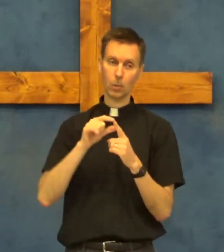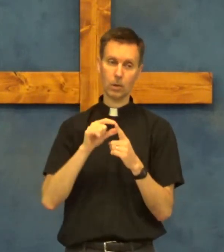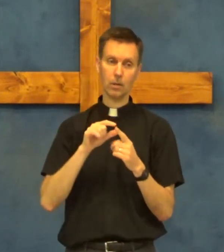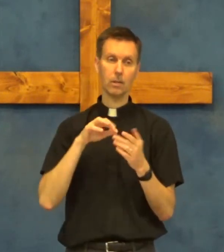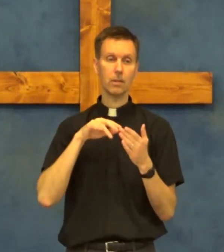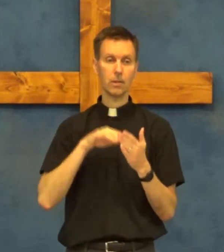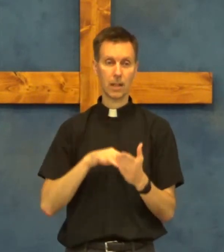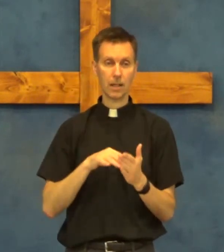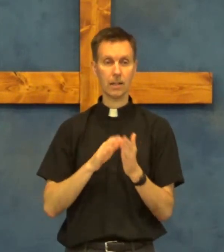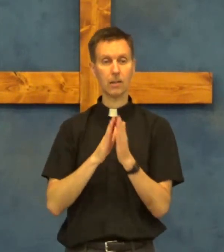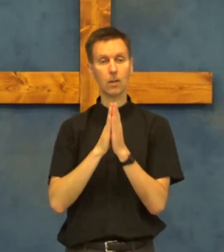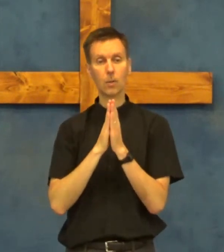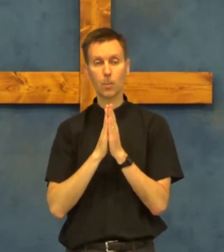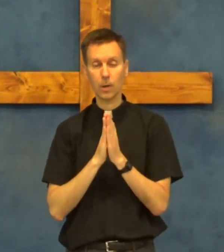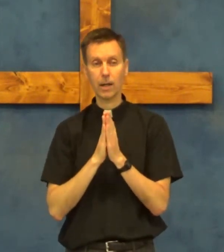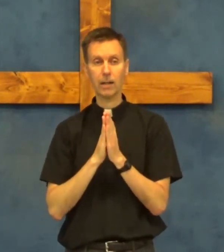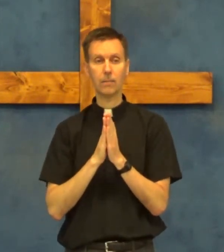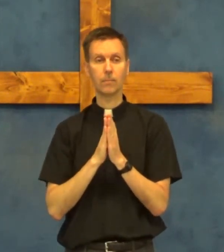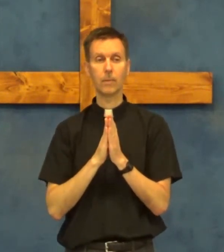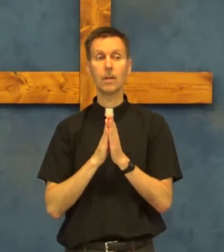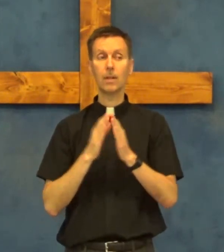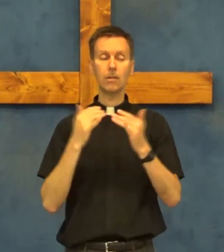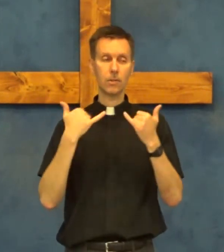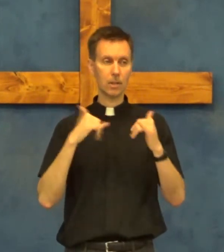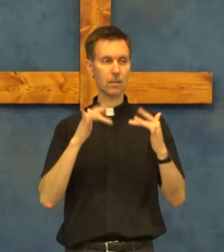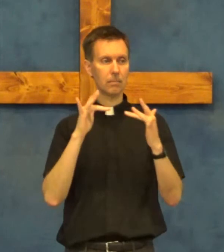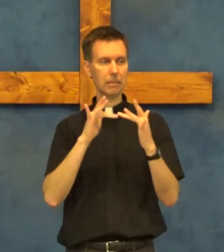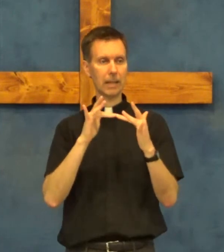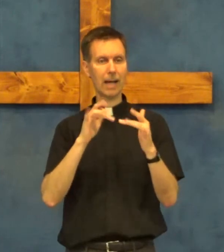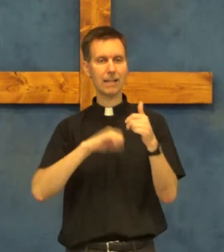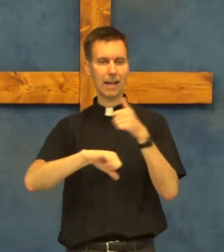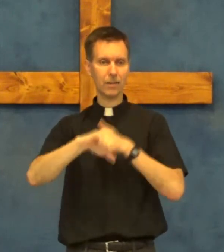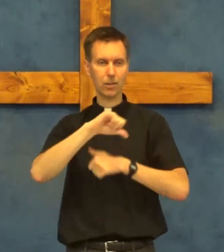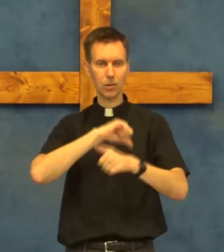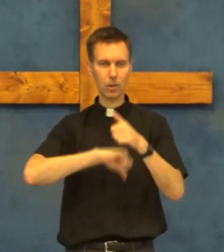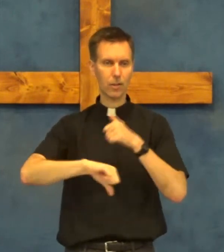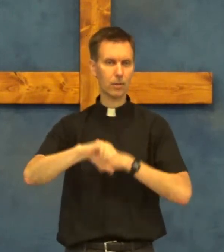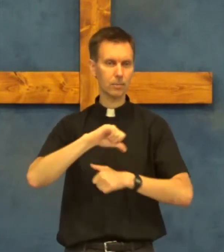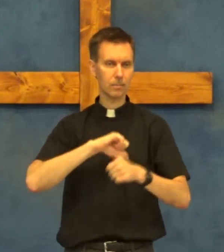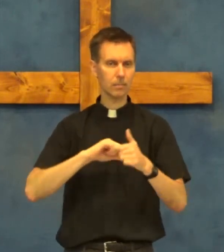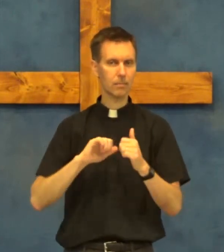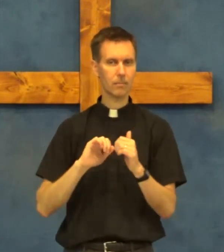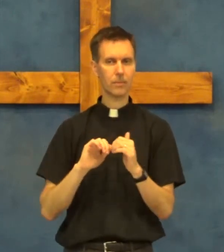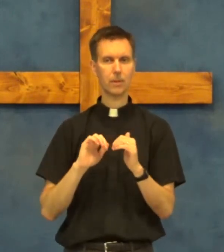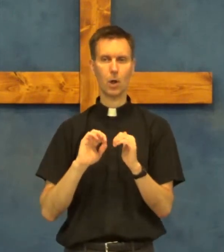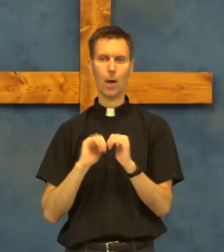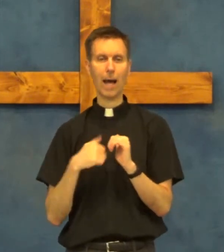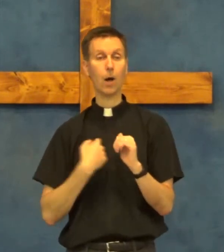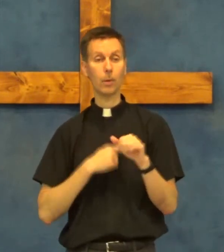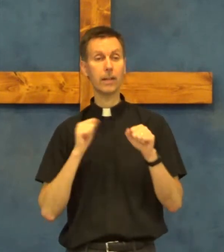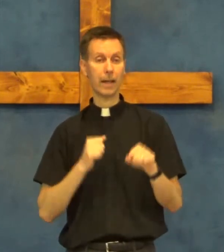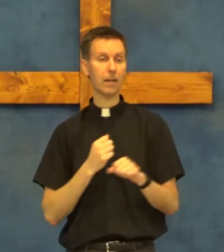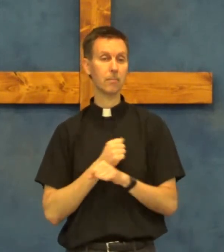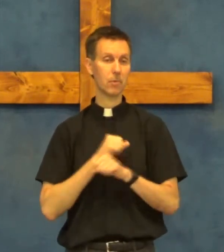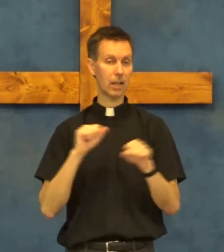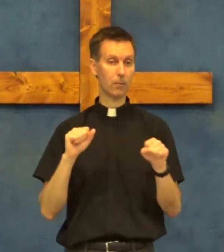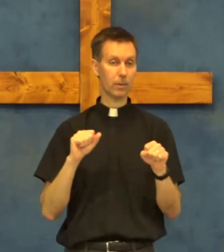work studying praying still contacting each other how we can safely